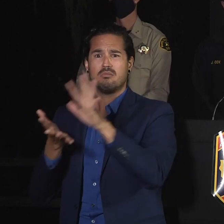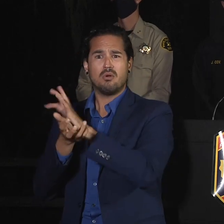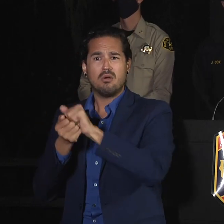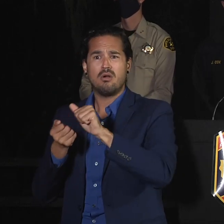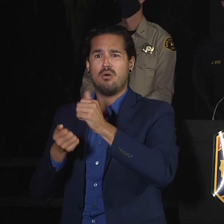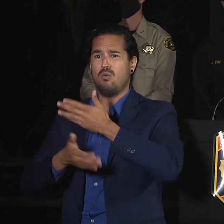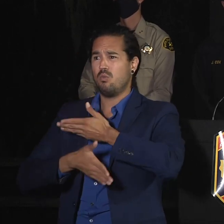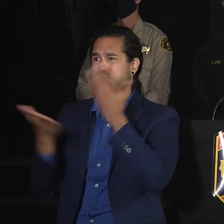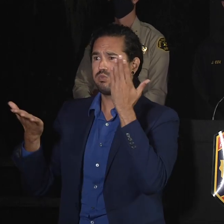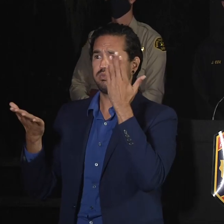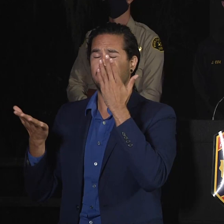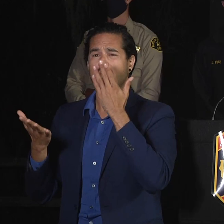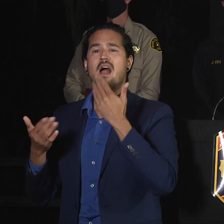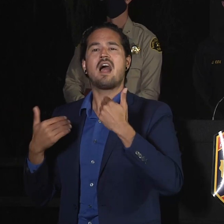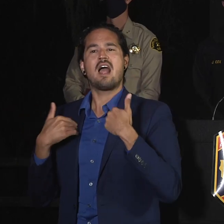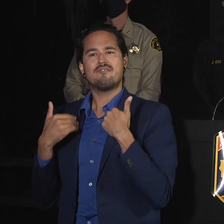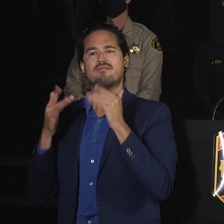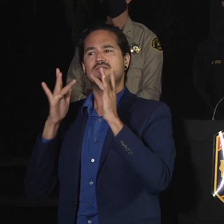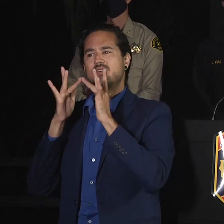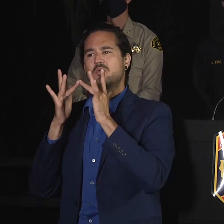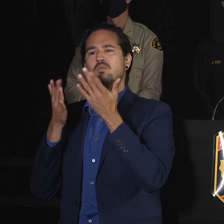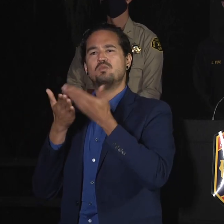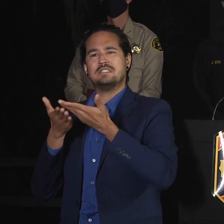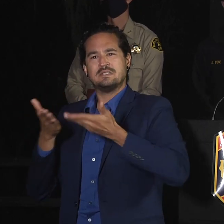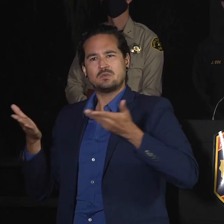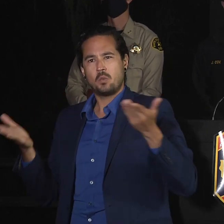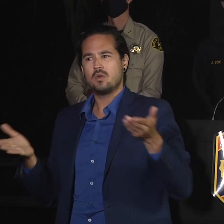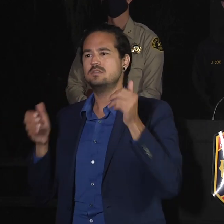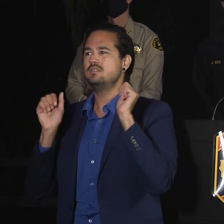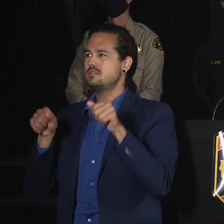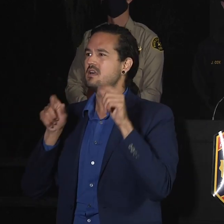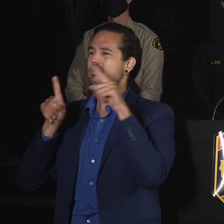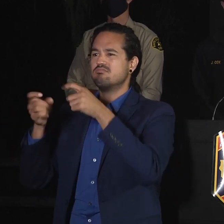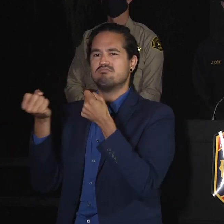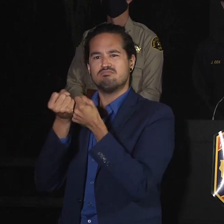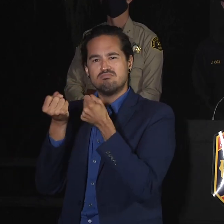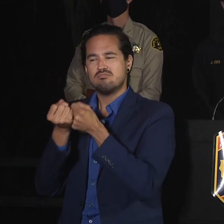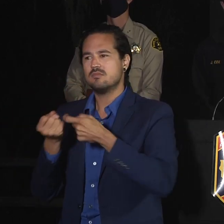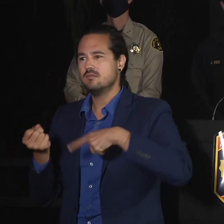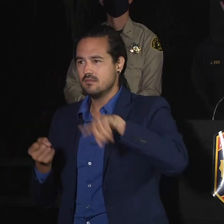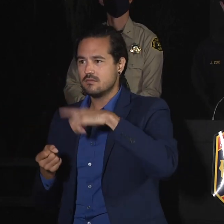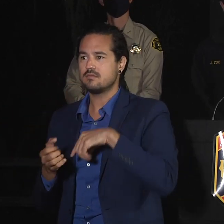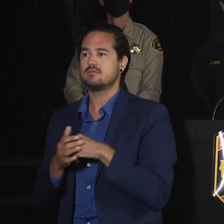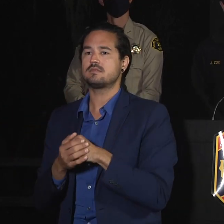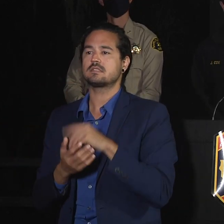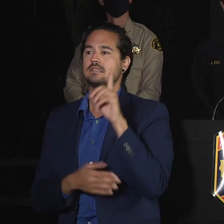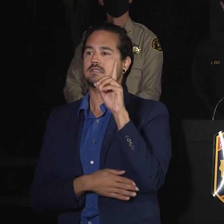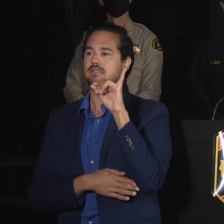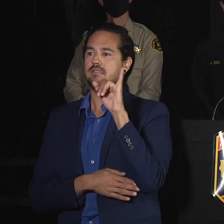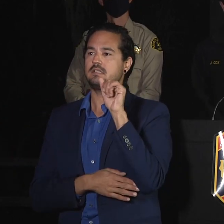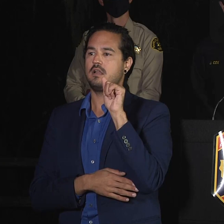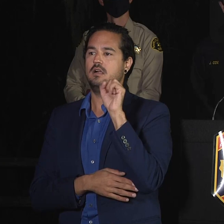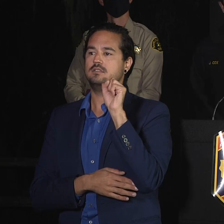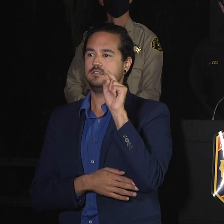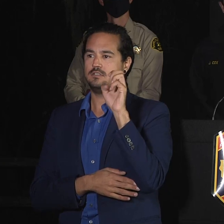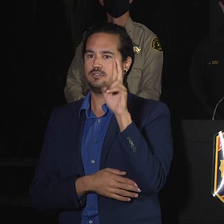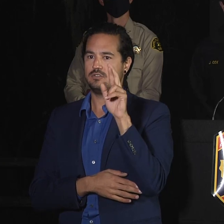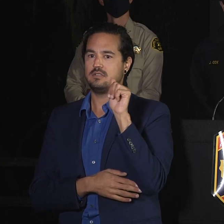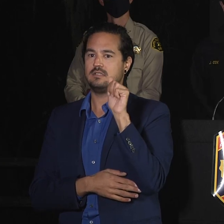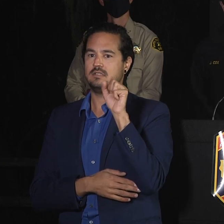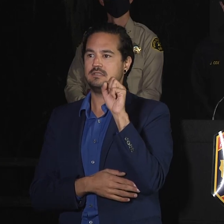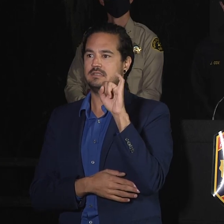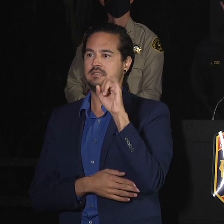before. But I just want to reiterate that you can go to the disasterassistance.gov. That's disasterassistance.gov.